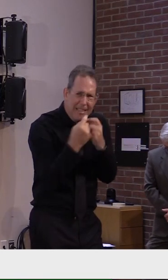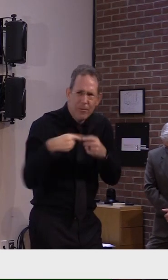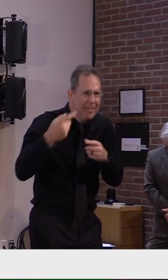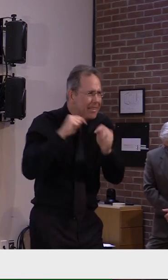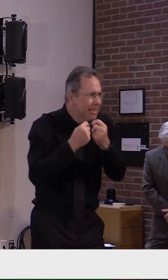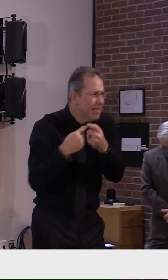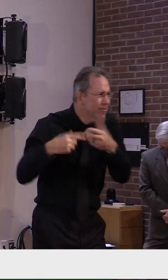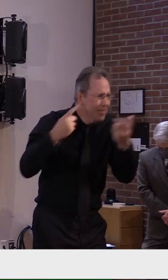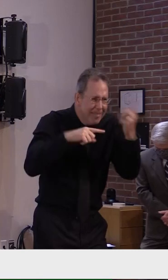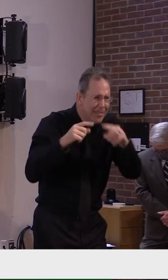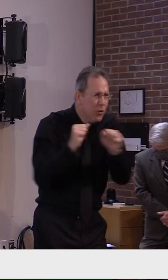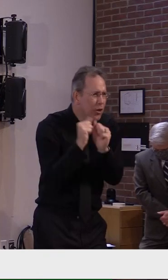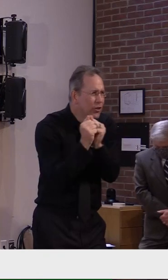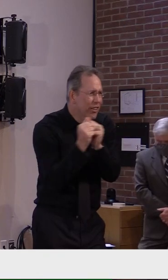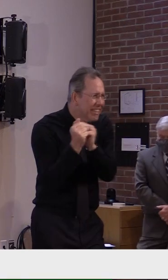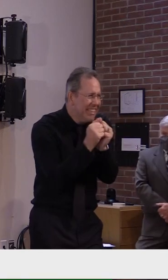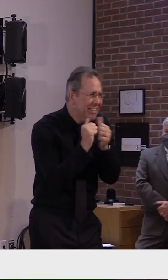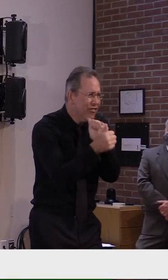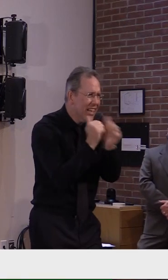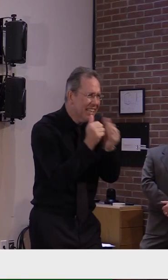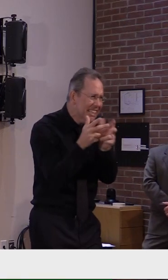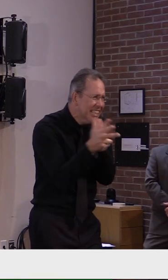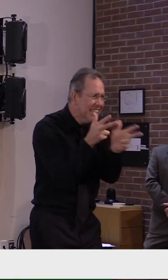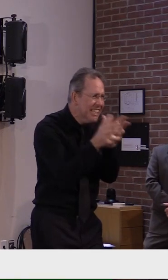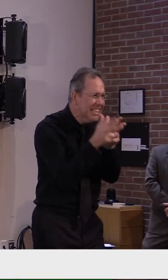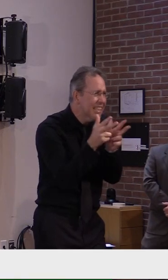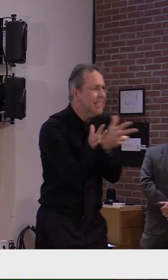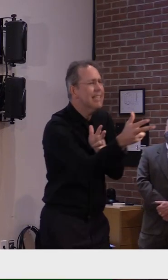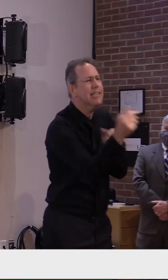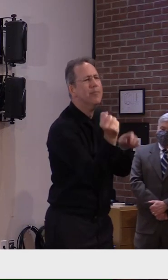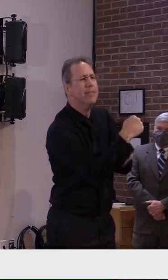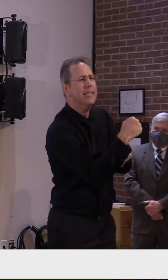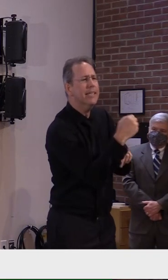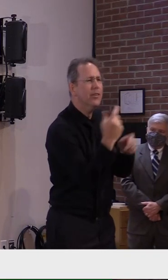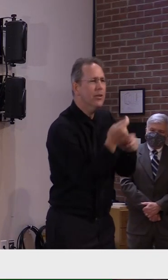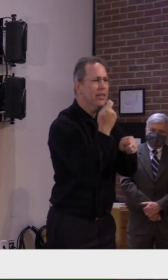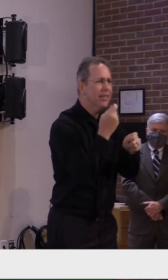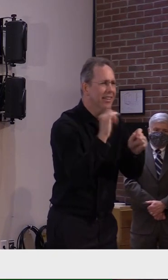point. And, uh, but I'm, I'm confident we can. We just need some cooperation.